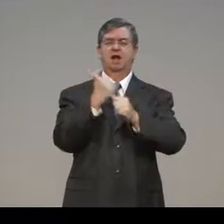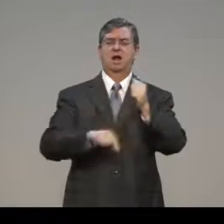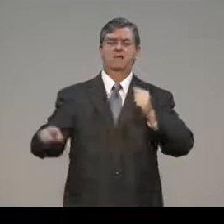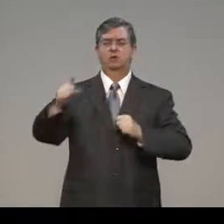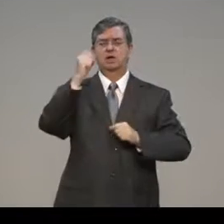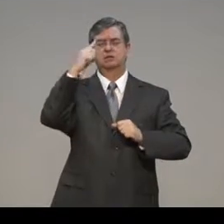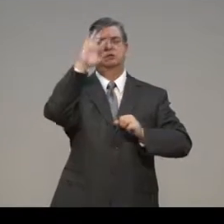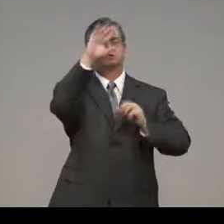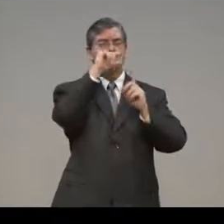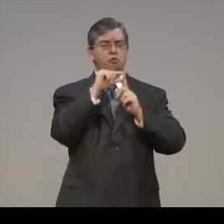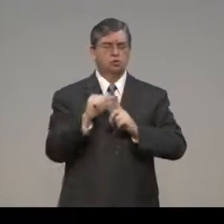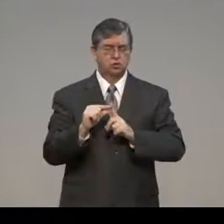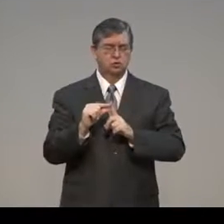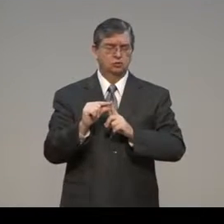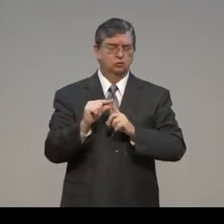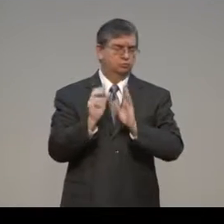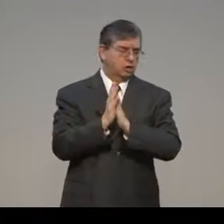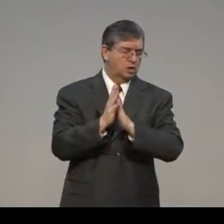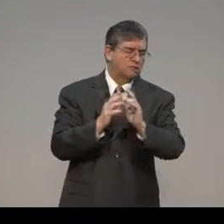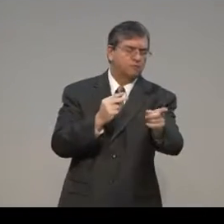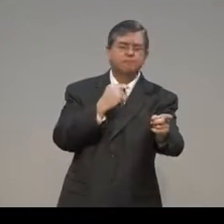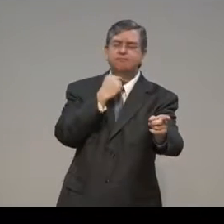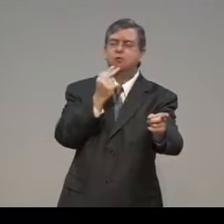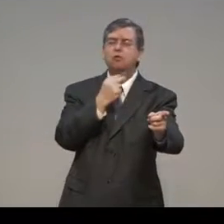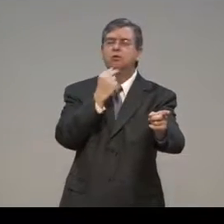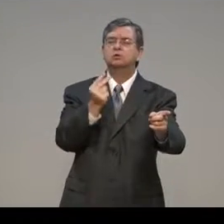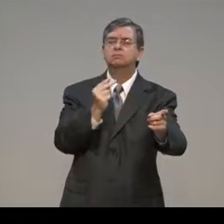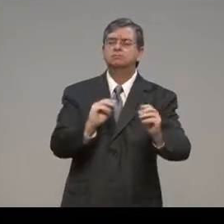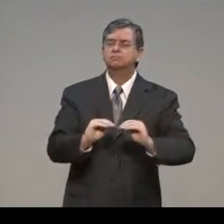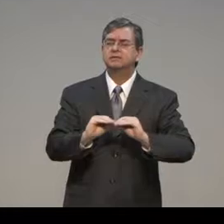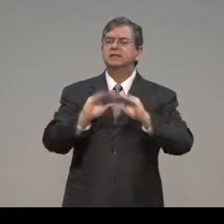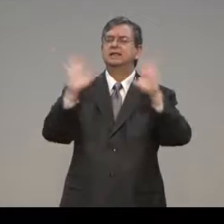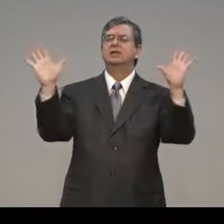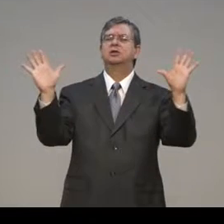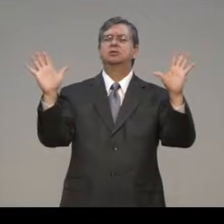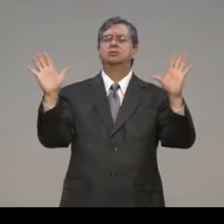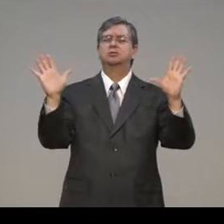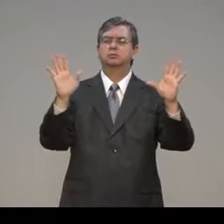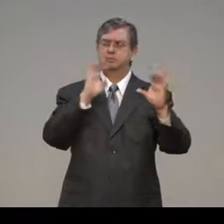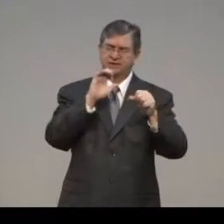I pray that everyone understand your word through my signs and turn me into other words.